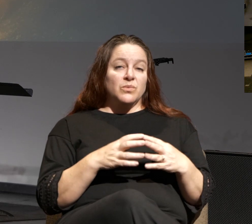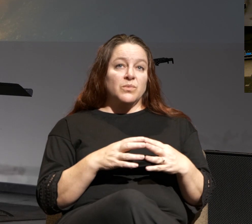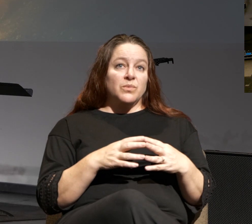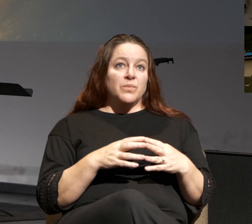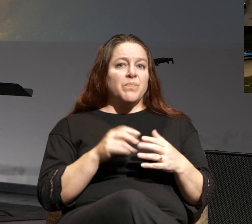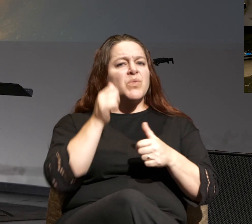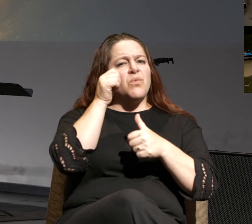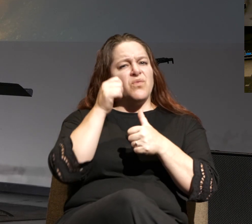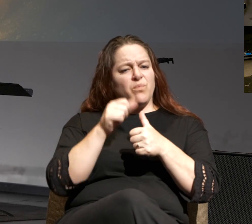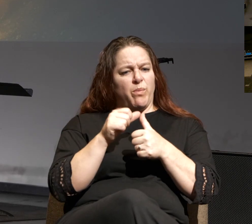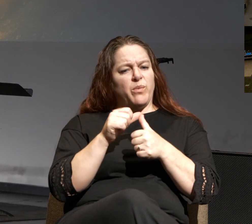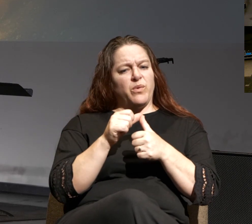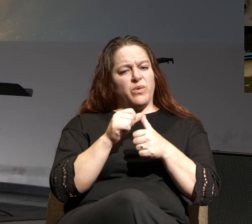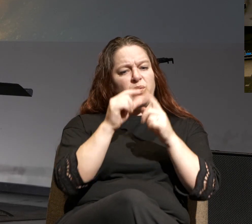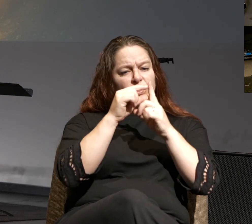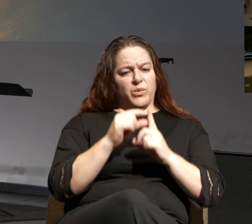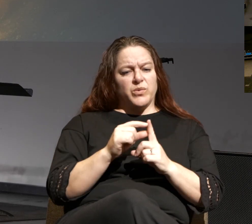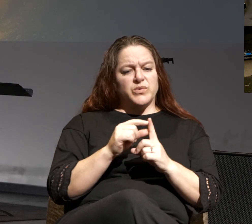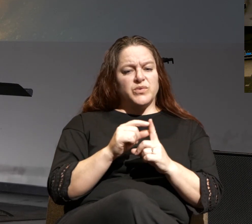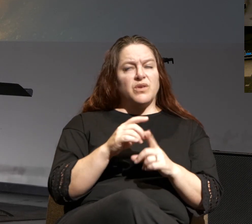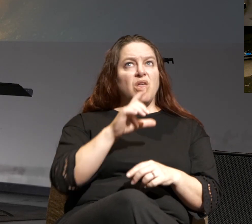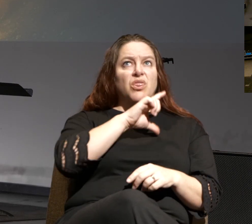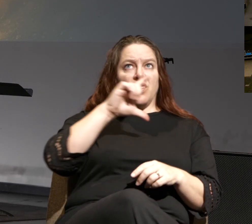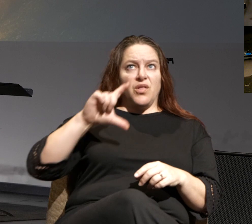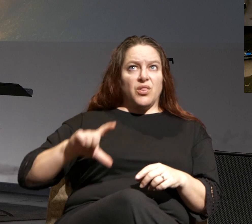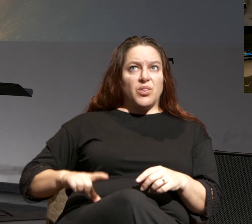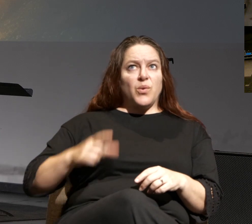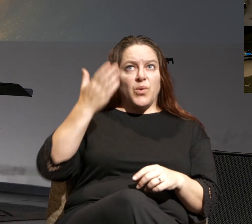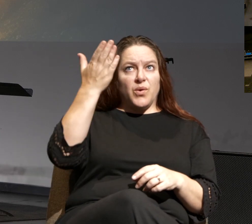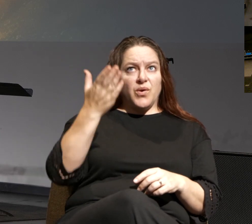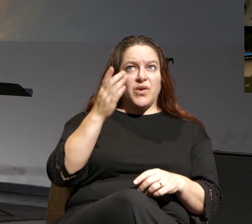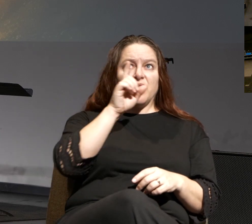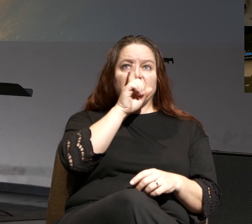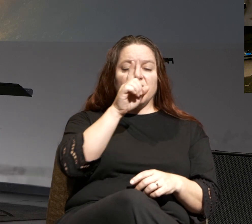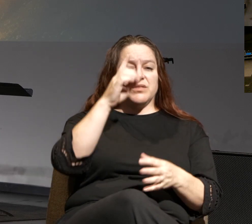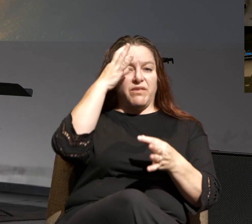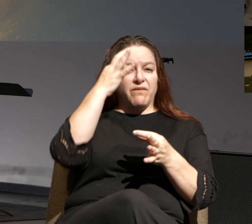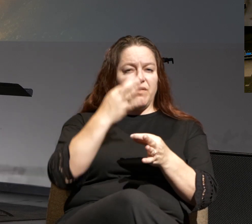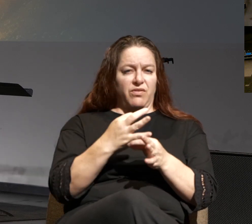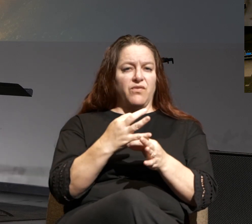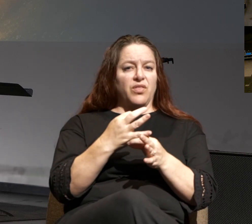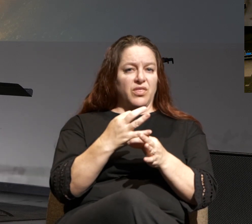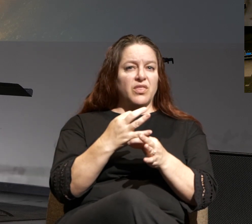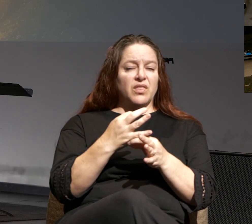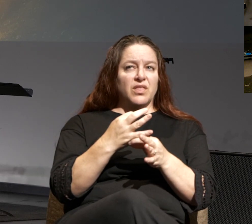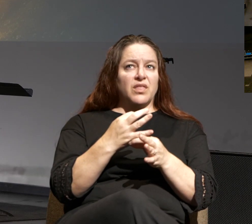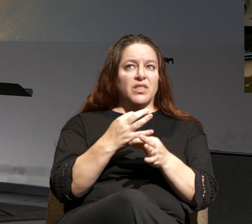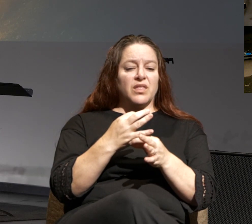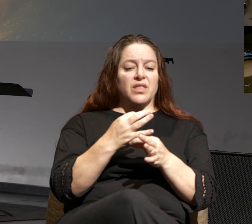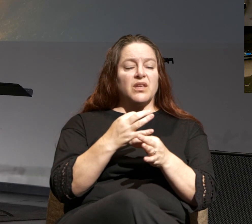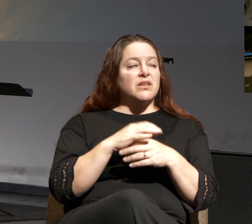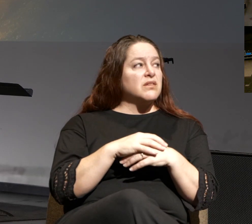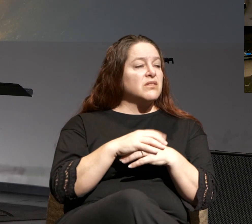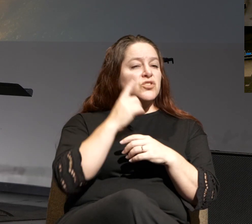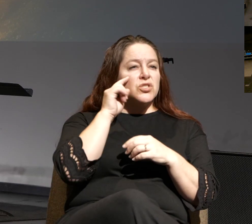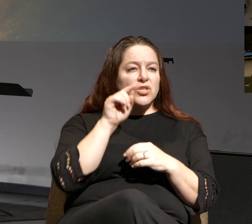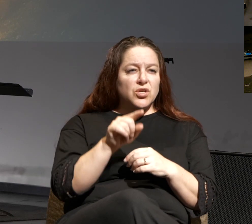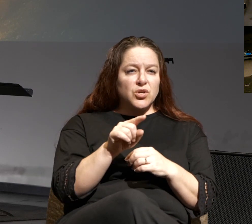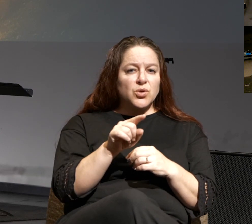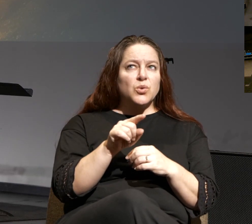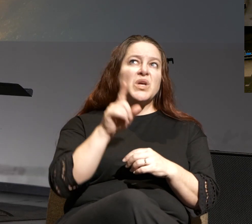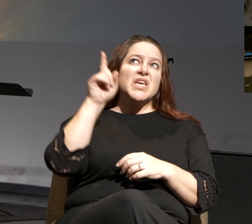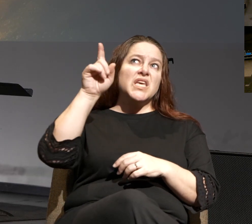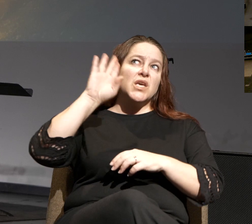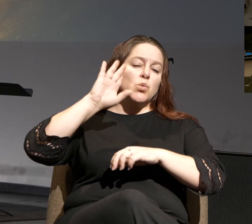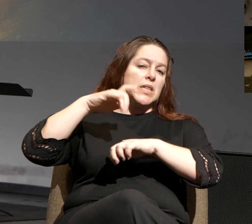Remember these words, the Lord is faithful. In fact, that's your blank there. The Lord is faithful to you. He will